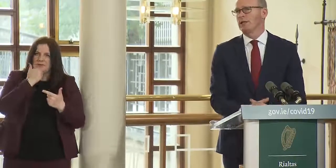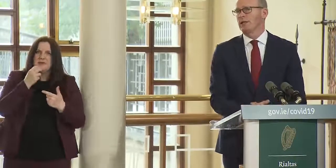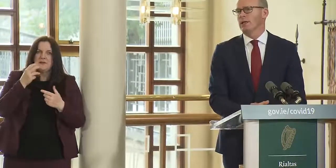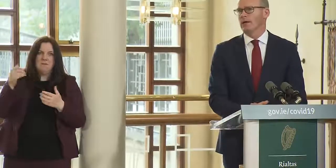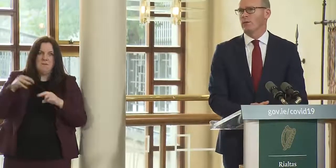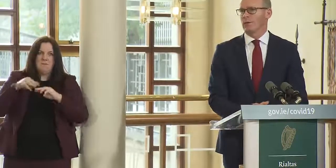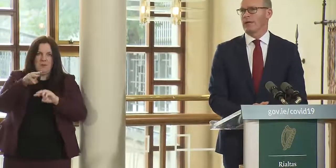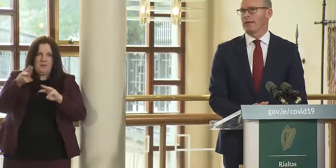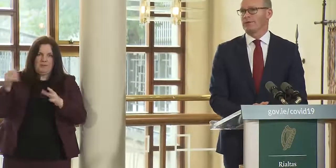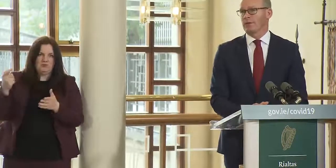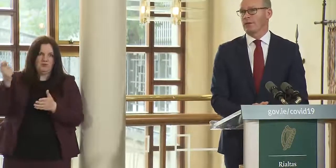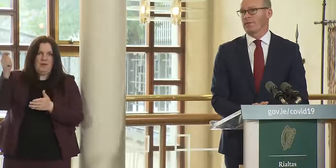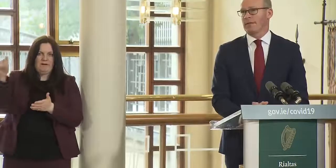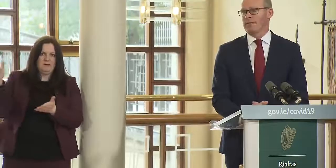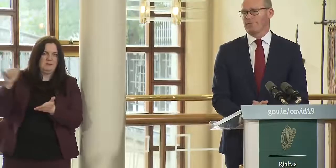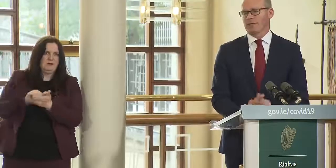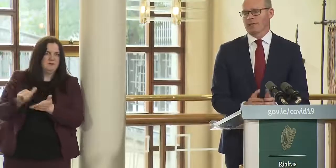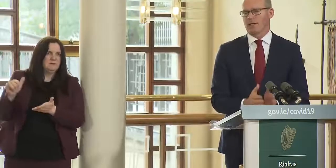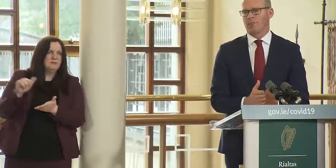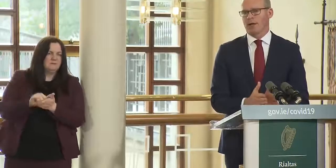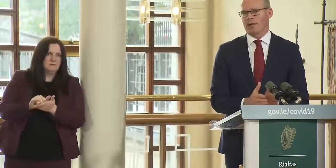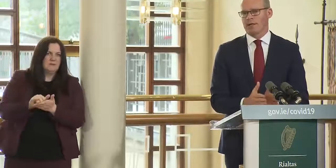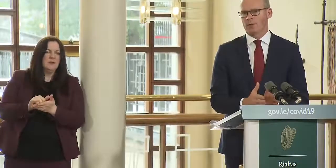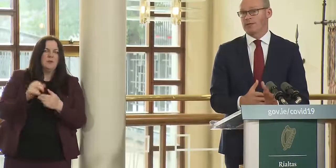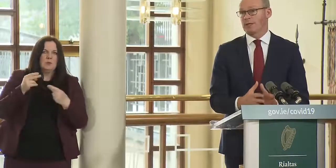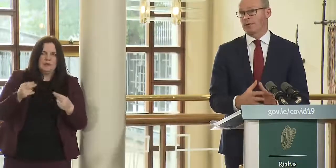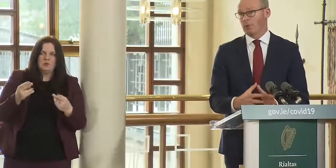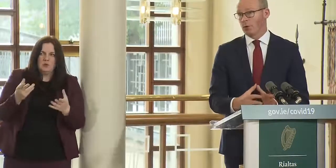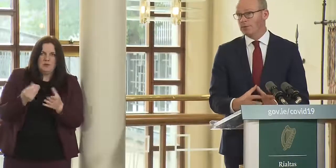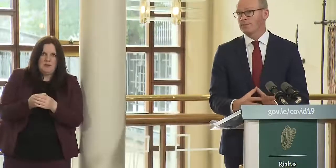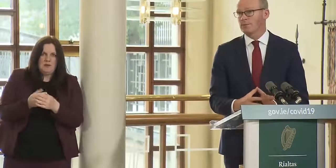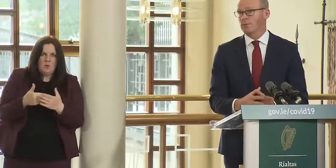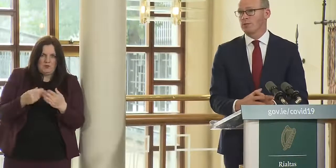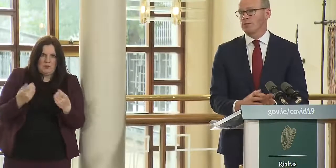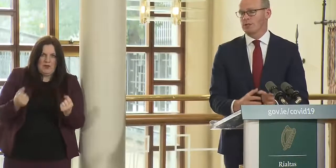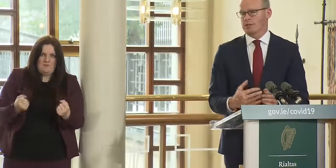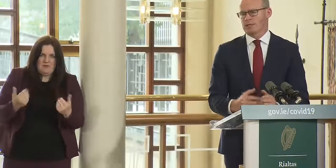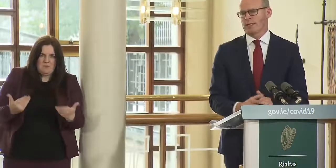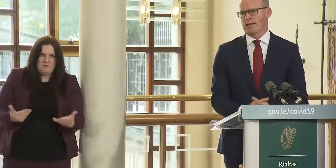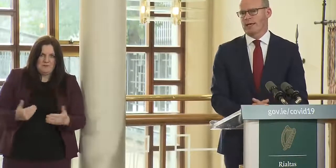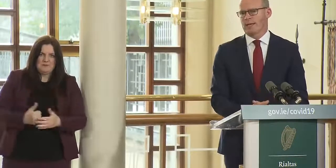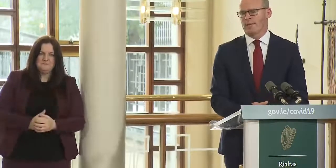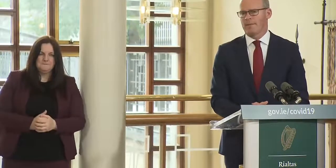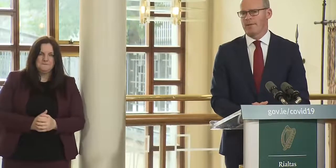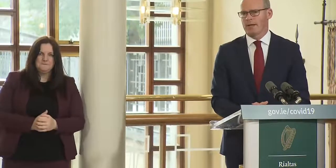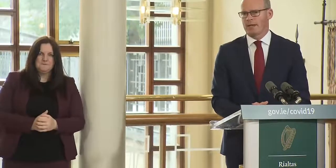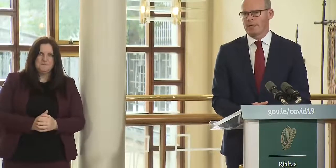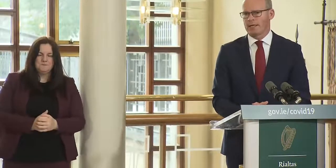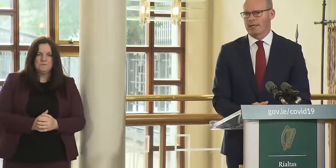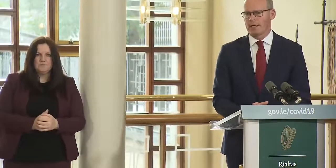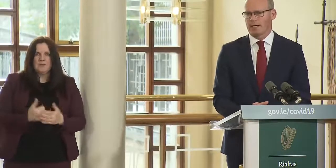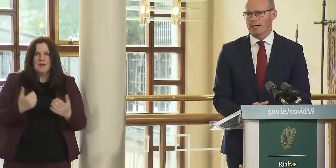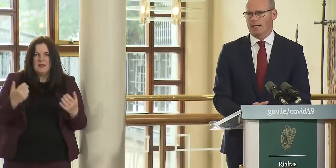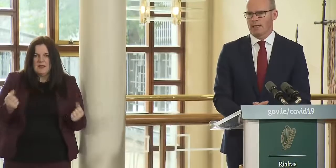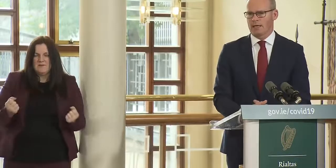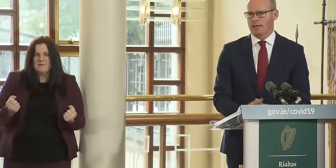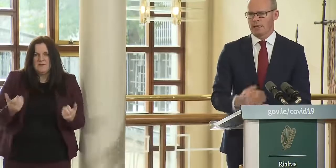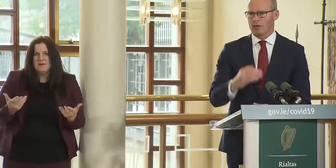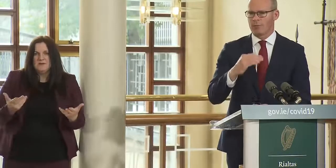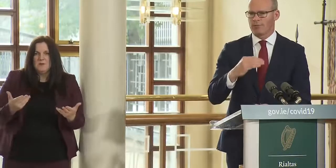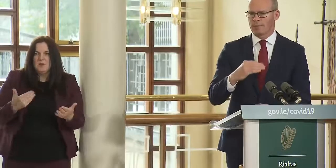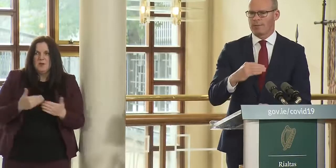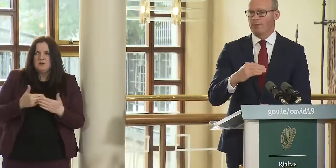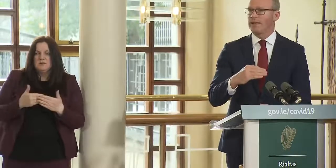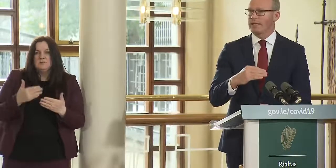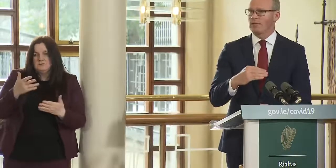they will uh we're going to have to effectively combine what's there at the moment which is um a a